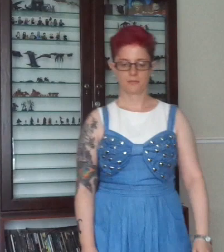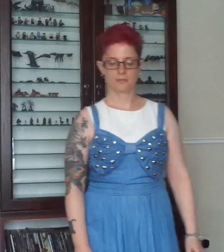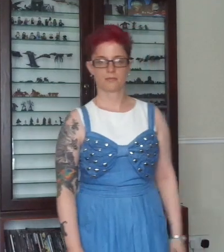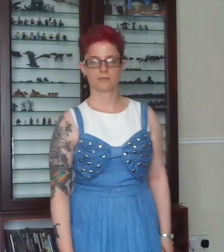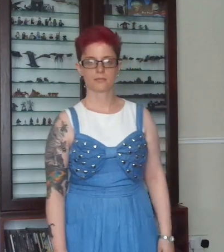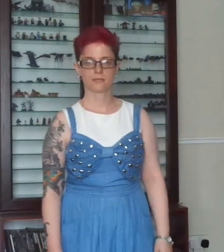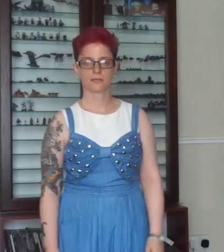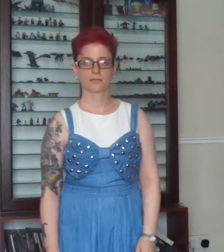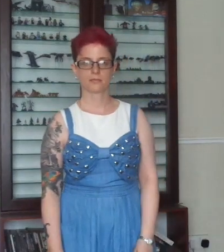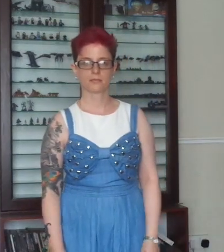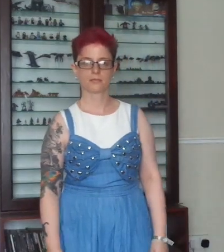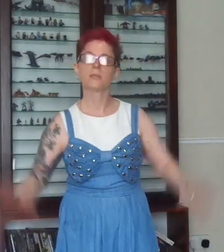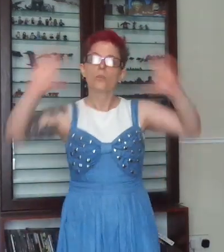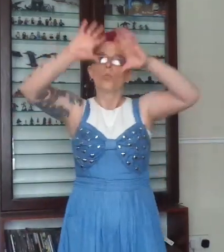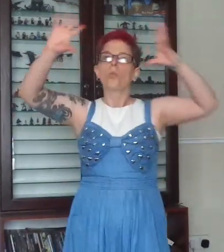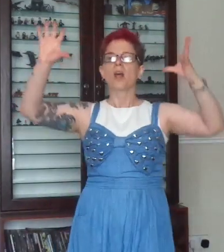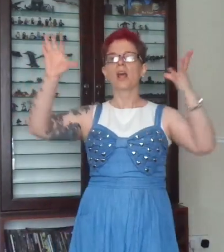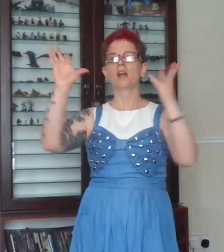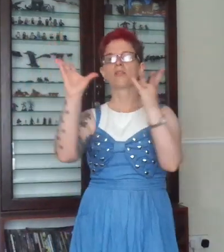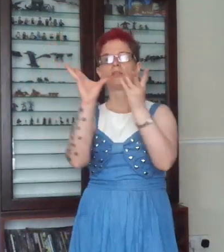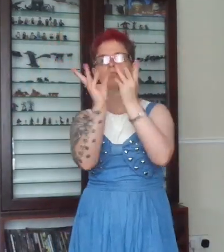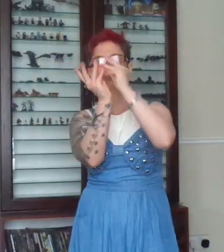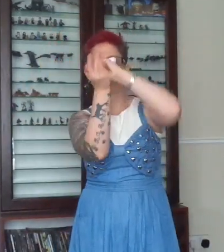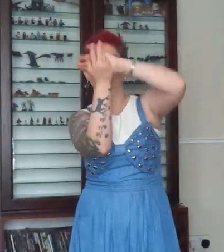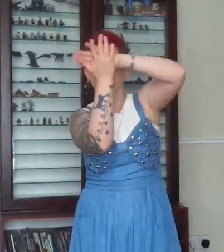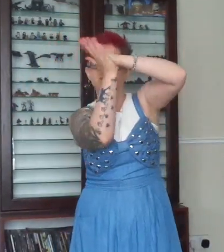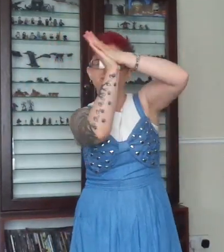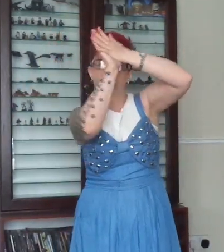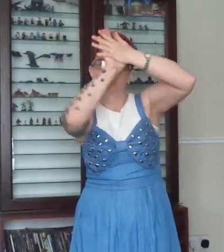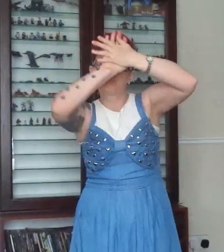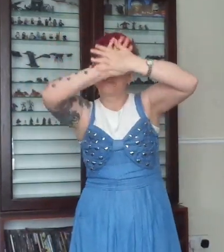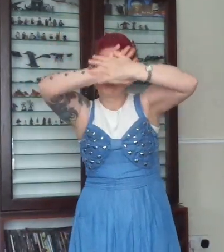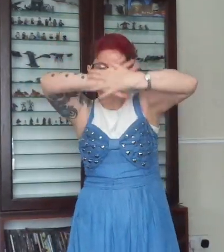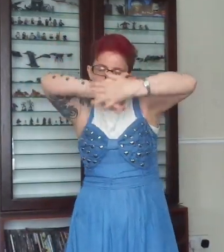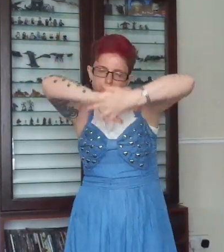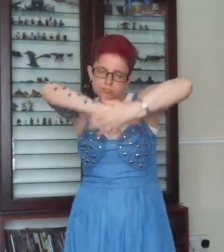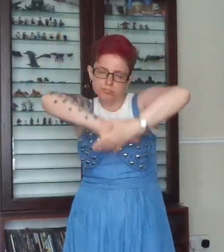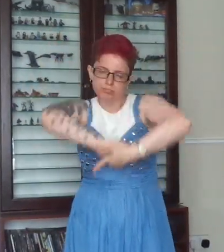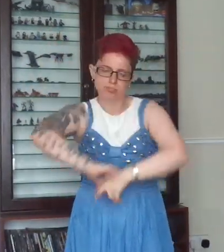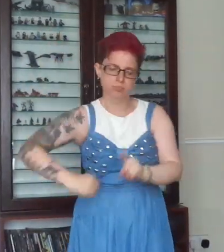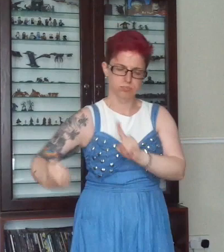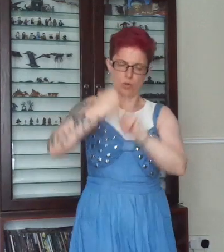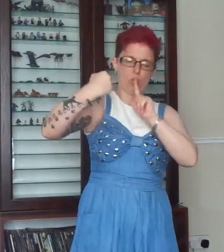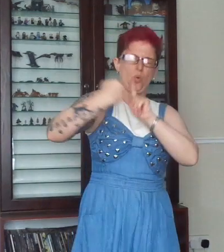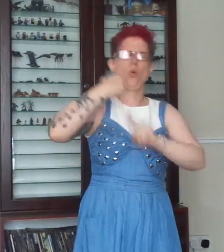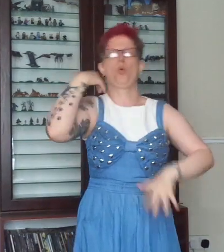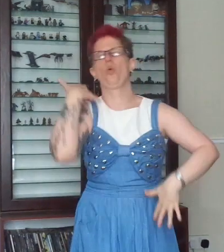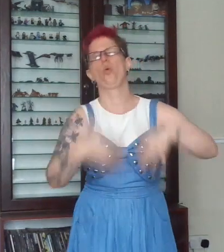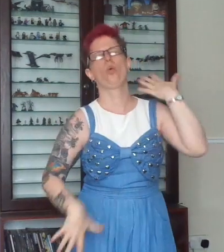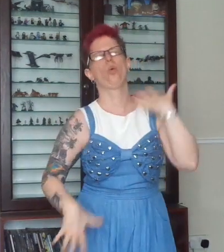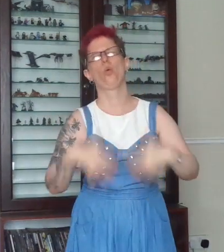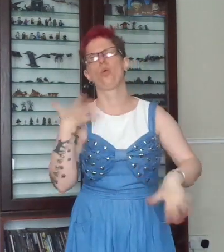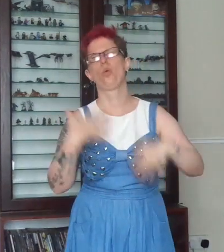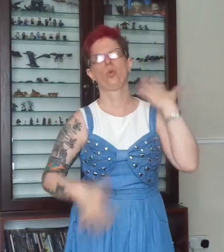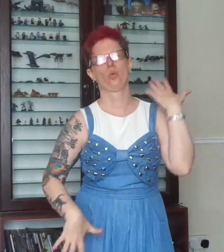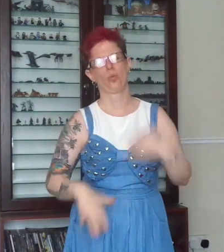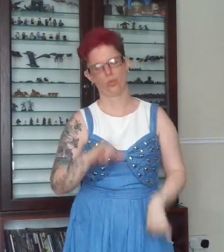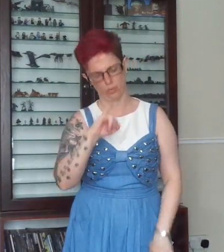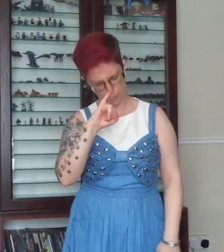When everything was broken, the devil hit his second stride But you remember what I